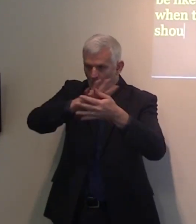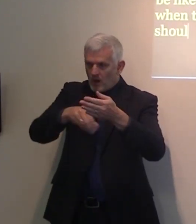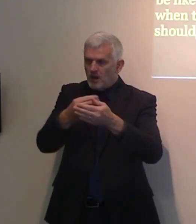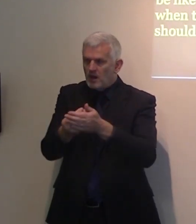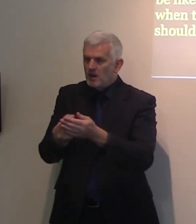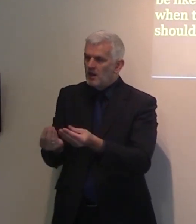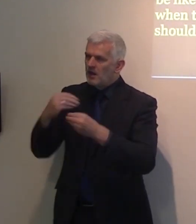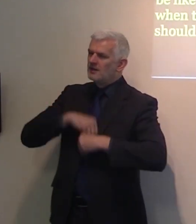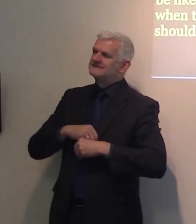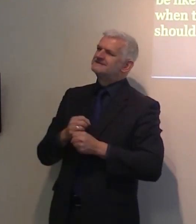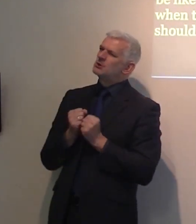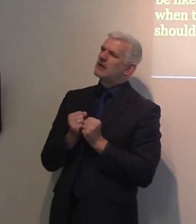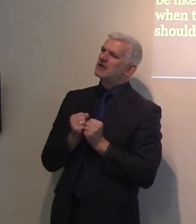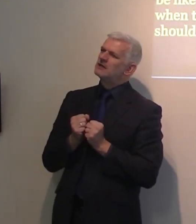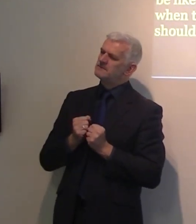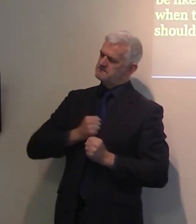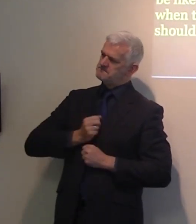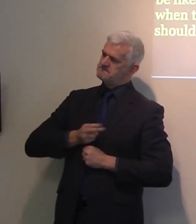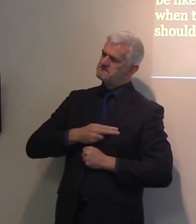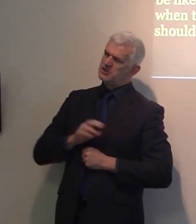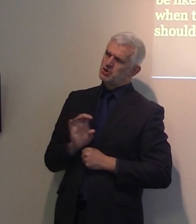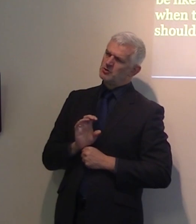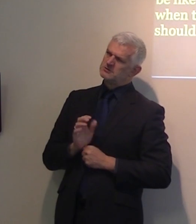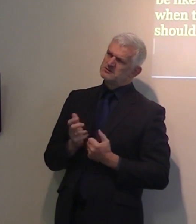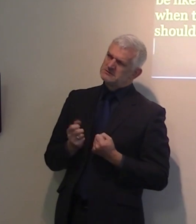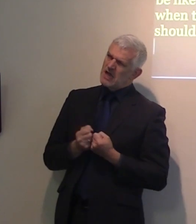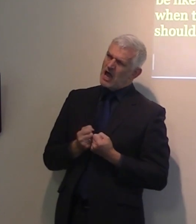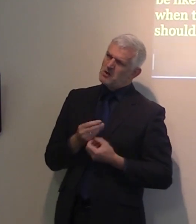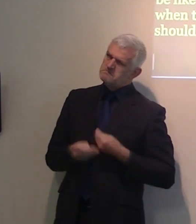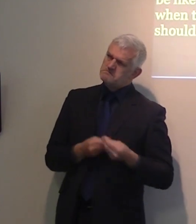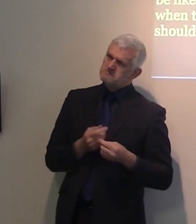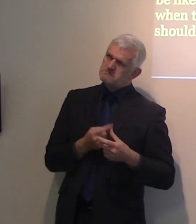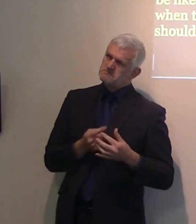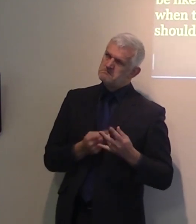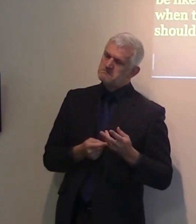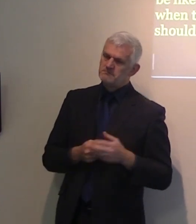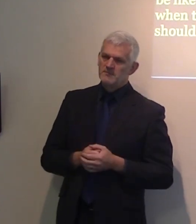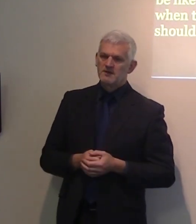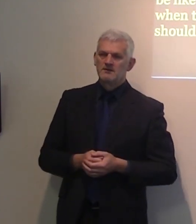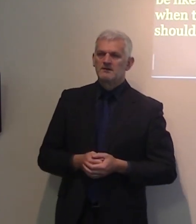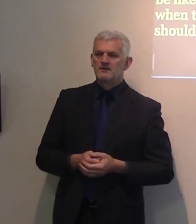putting on believers, on his disciples. But there is one exception where salt will never came,